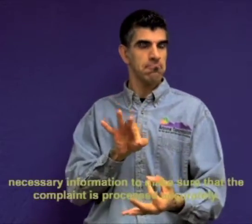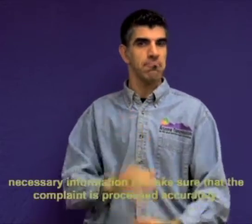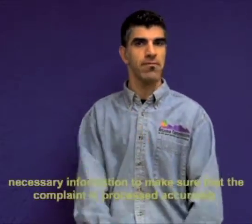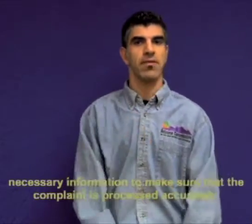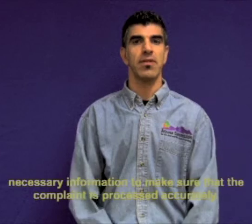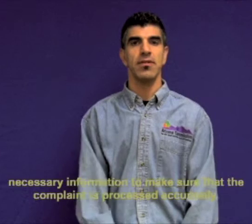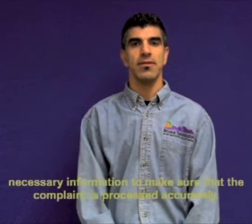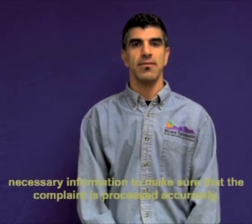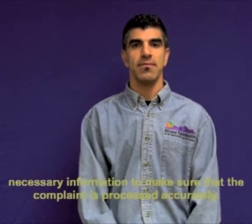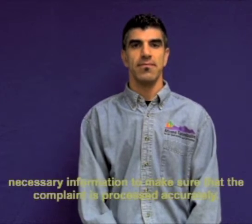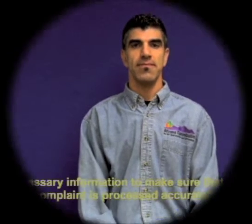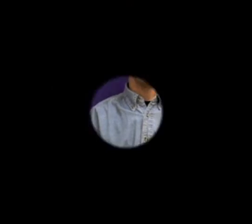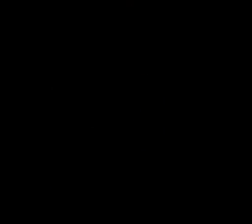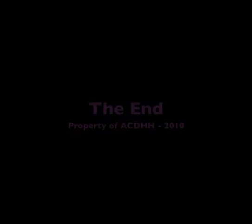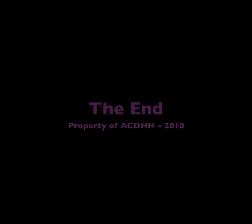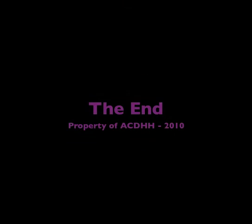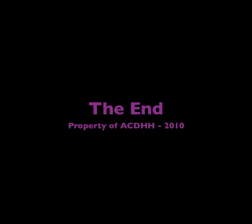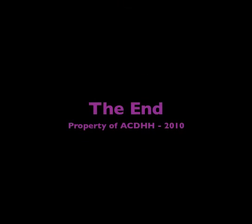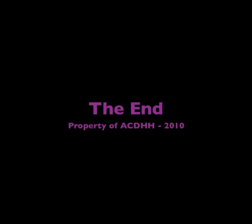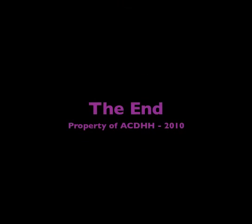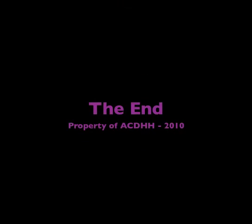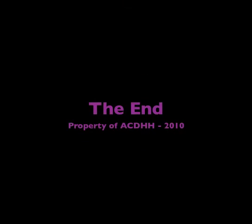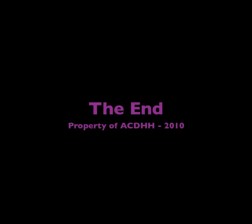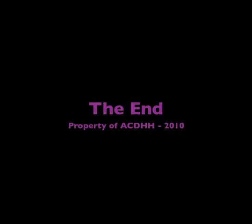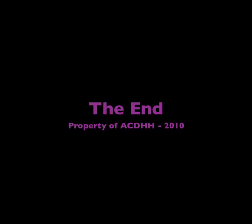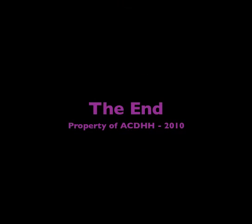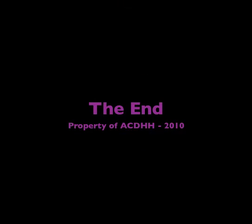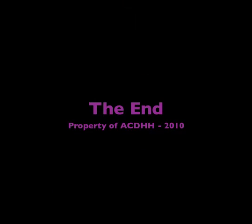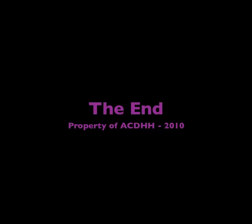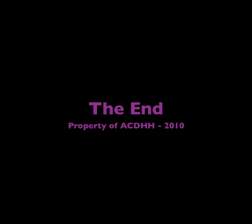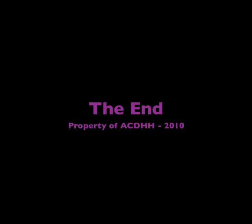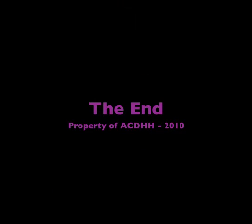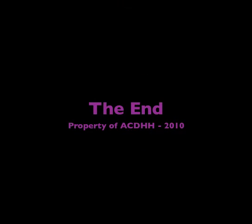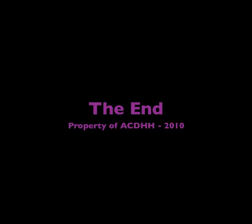processed accurately. The Thank you.